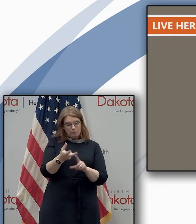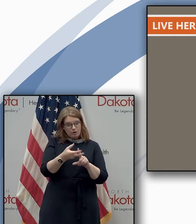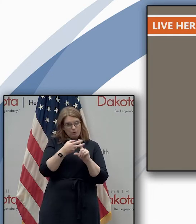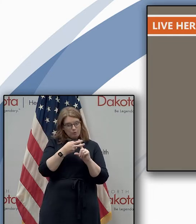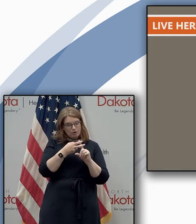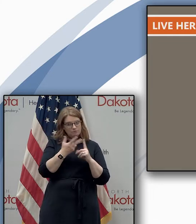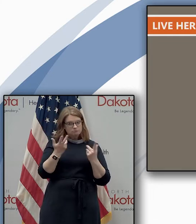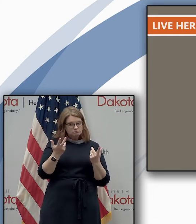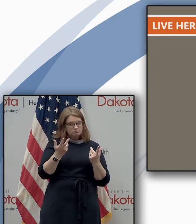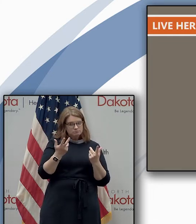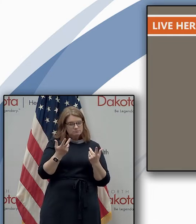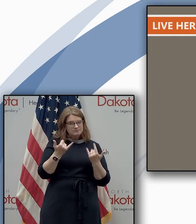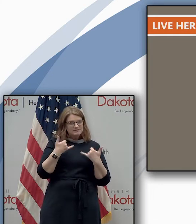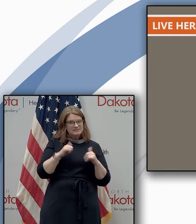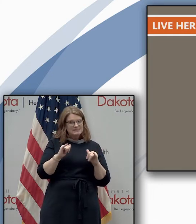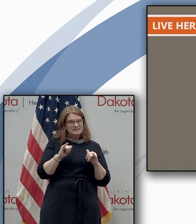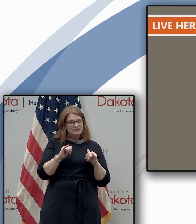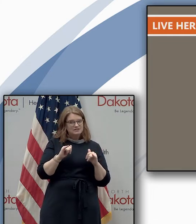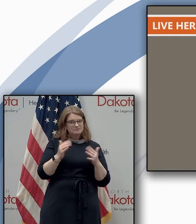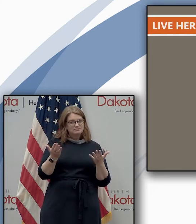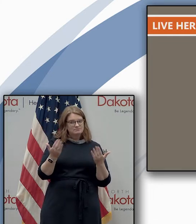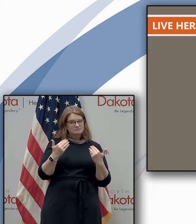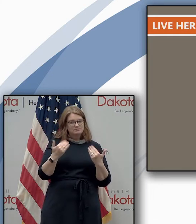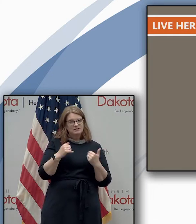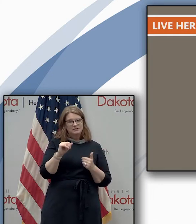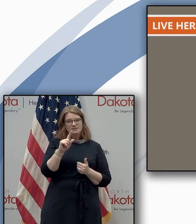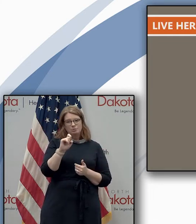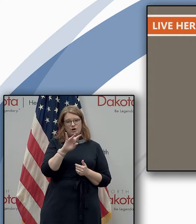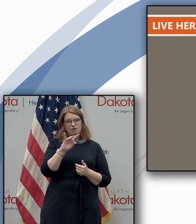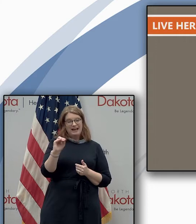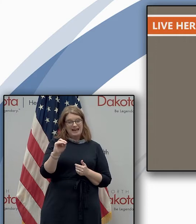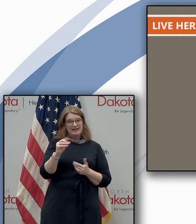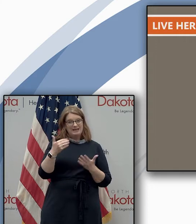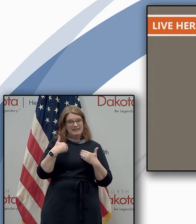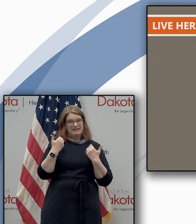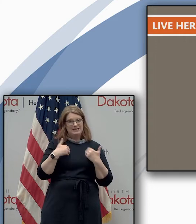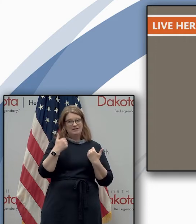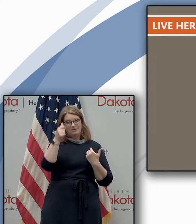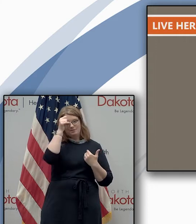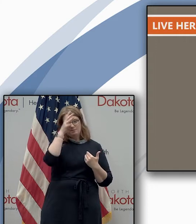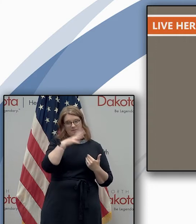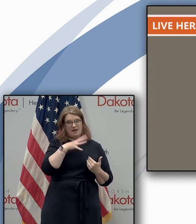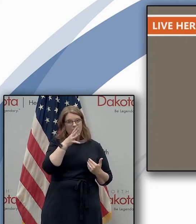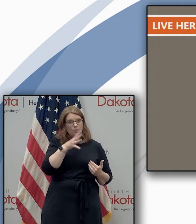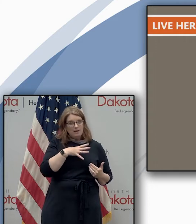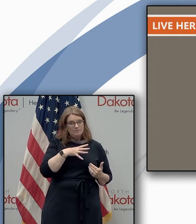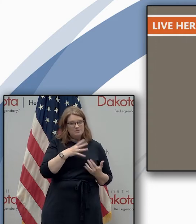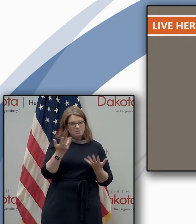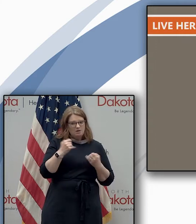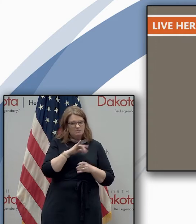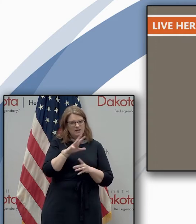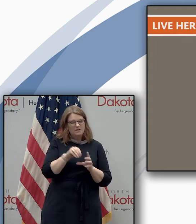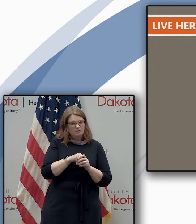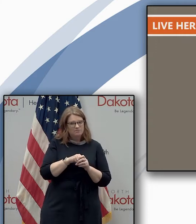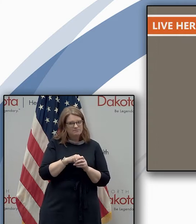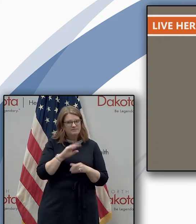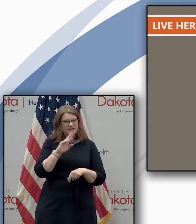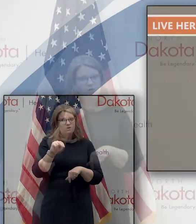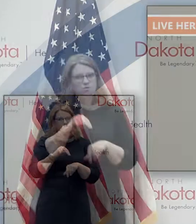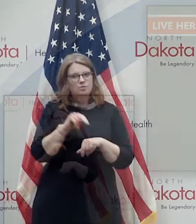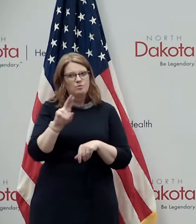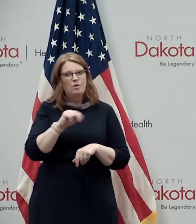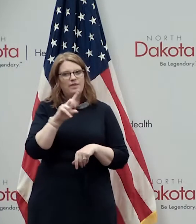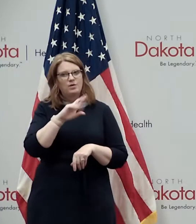could bring in another about 180 young men and women who want to be part of the north dakota national guard